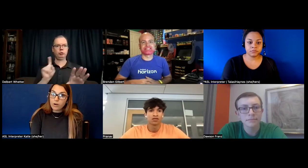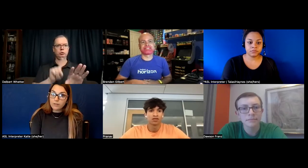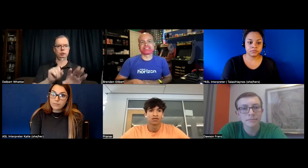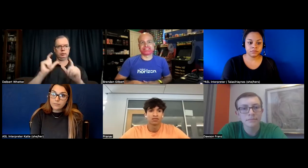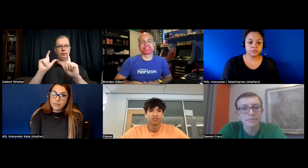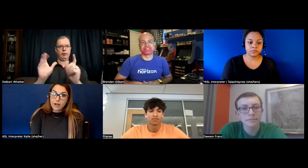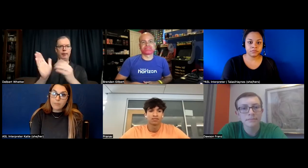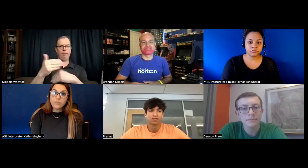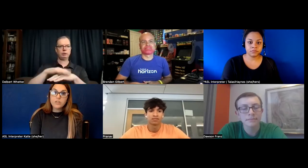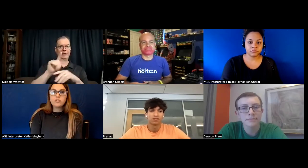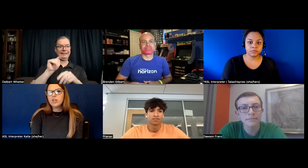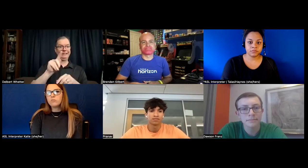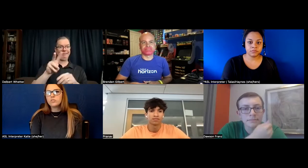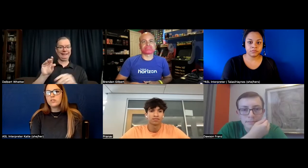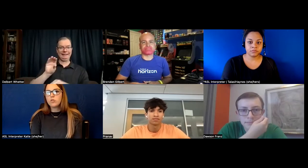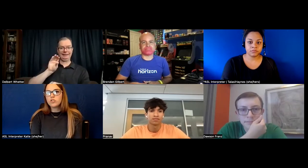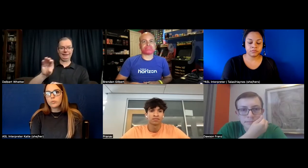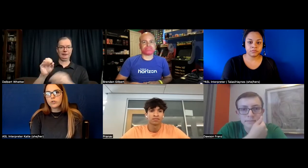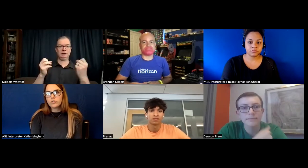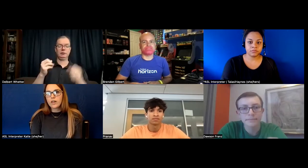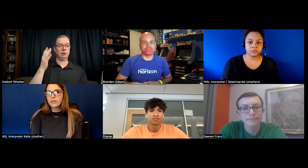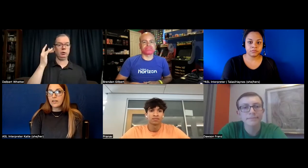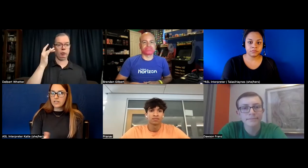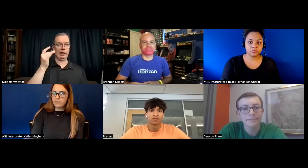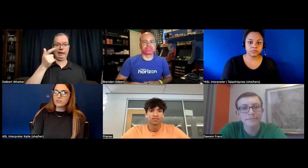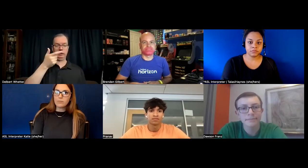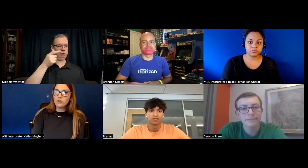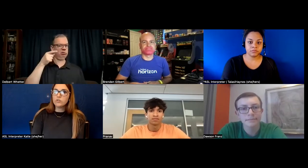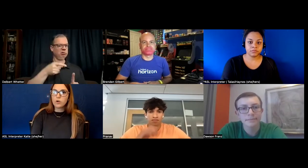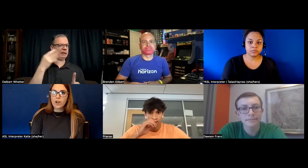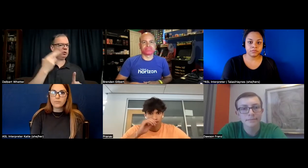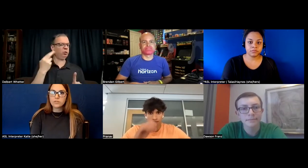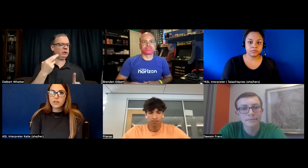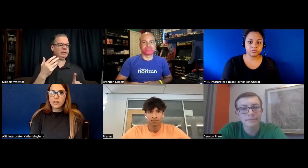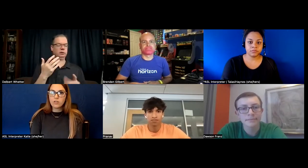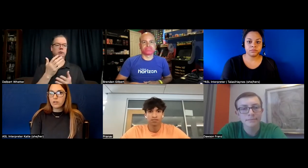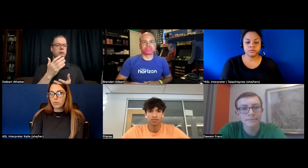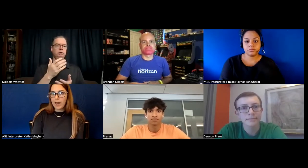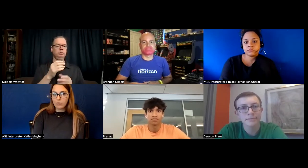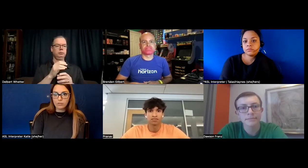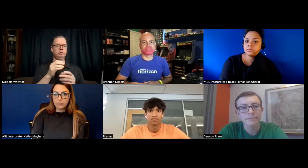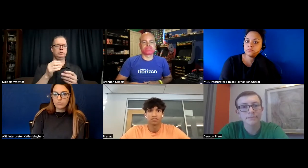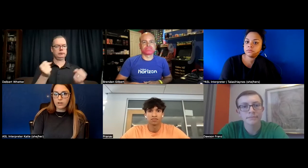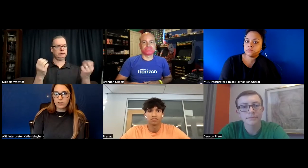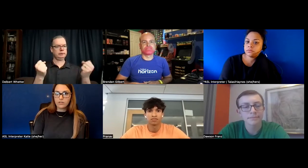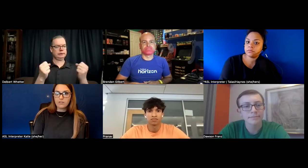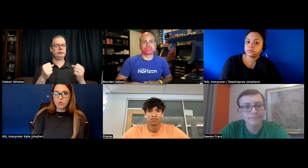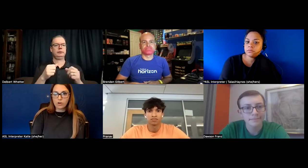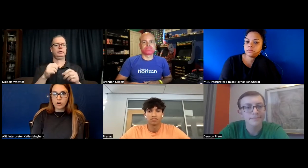um and you know you'll see more interpreters on the on the tv you'll see them on news programs and the you know the bottom of the the tv corner